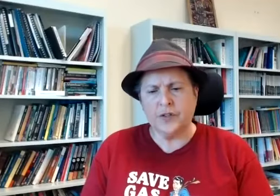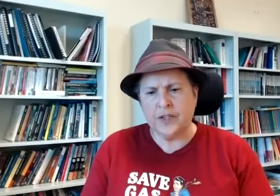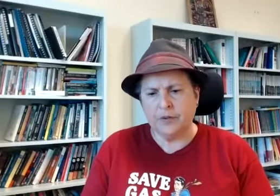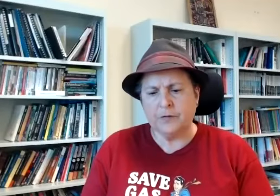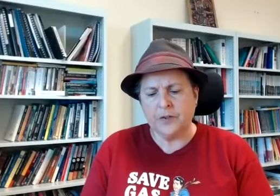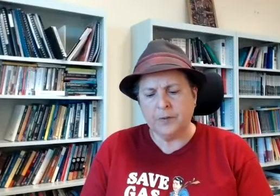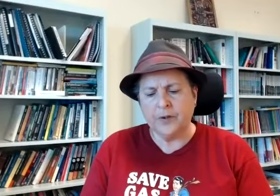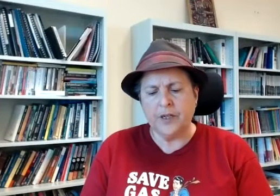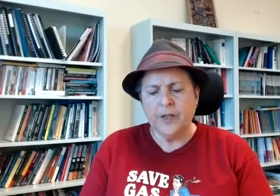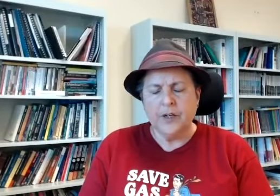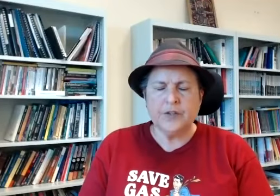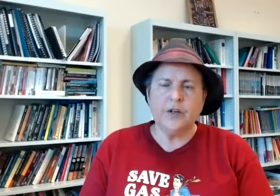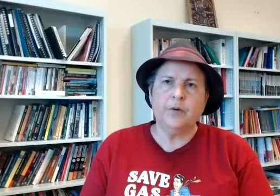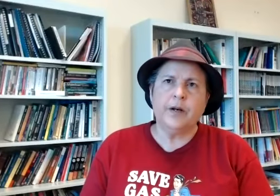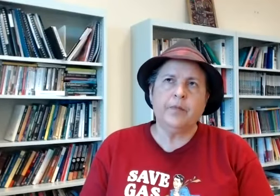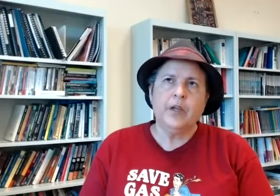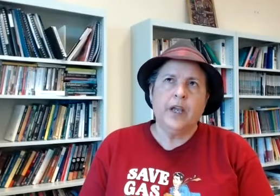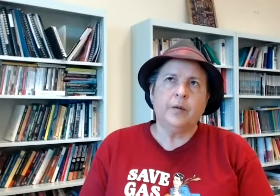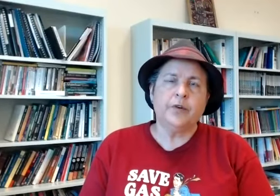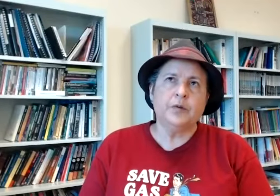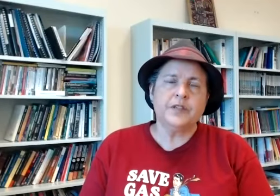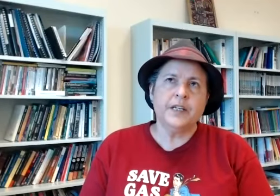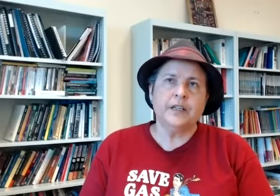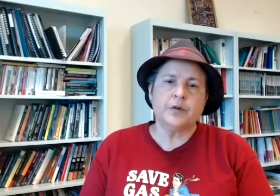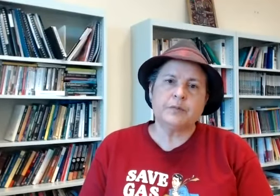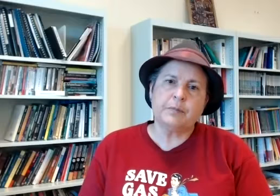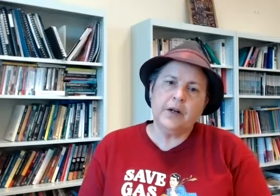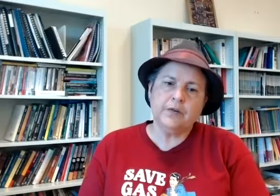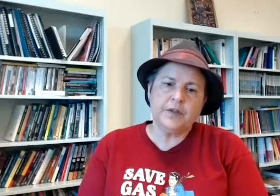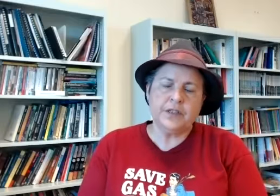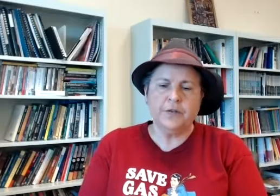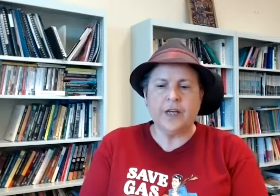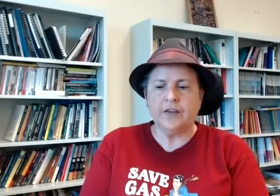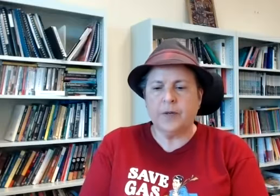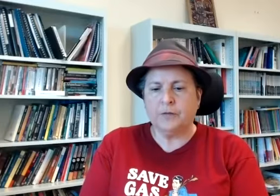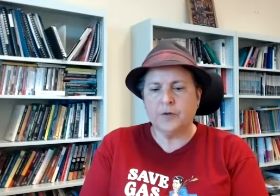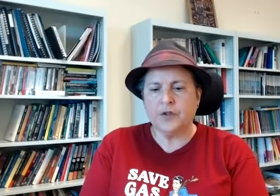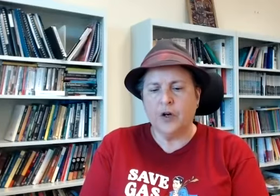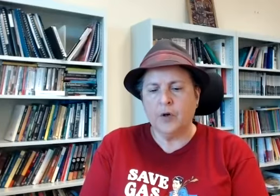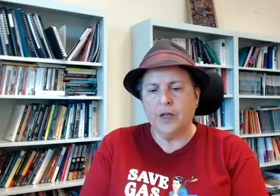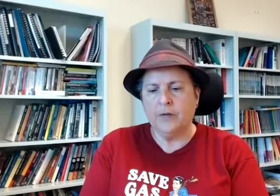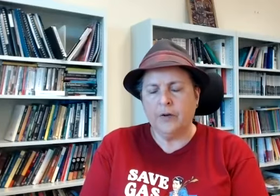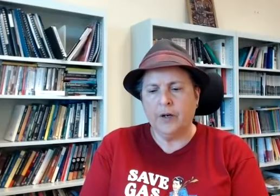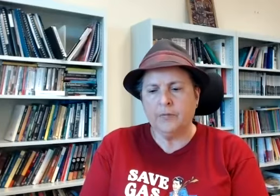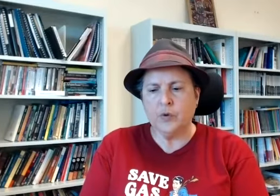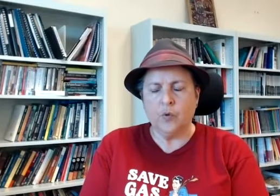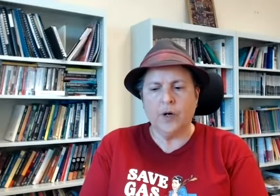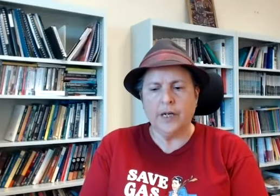established visibility so um and I was thinking as I was preparing for this interview Kath about the first time I either um saw a